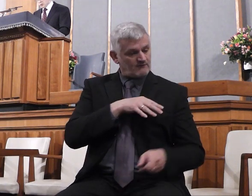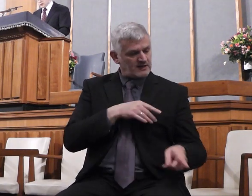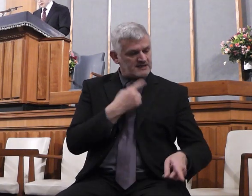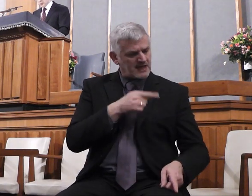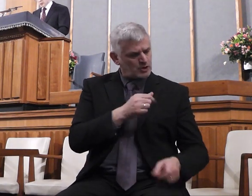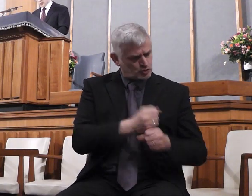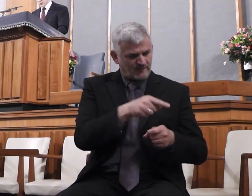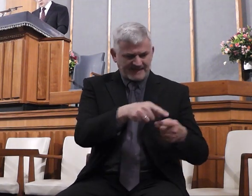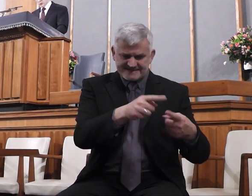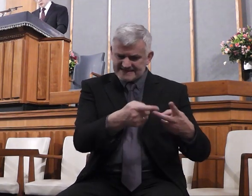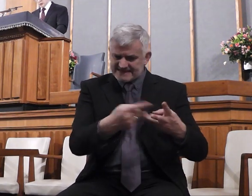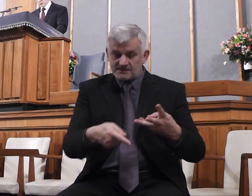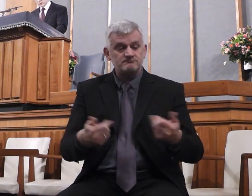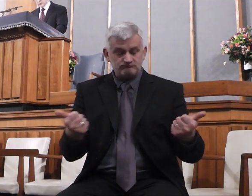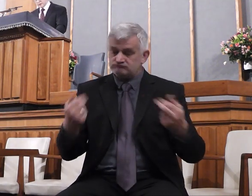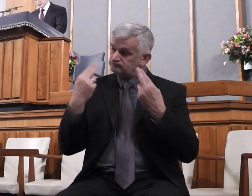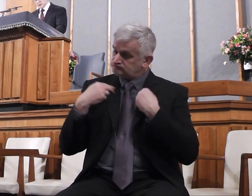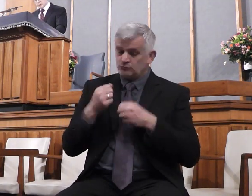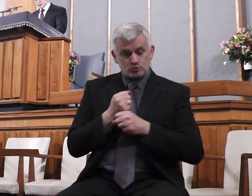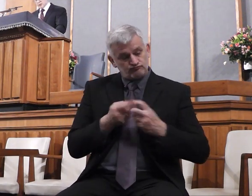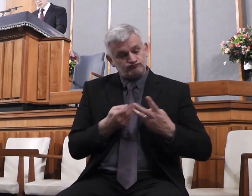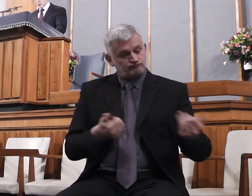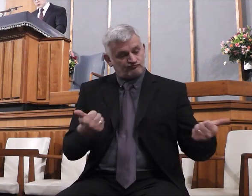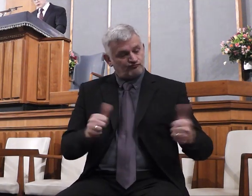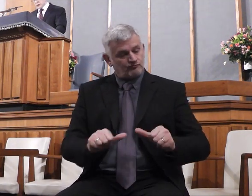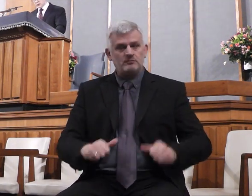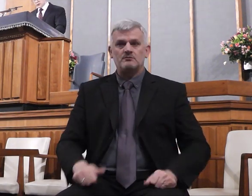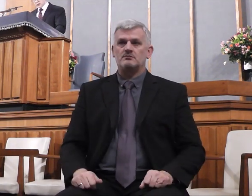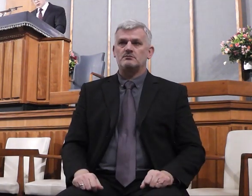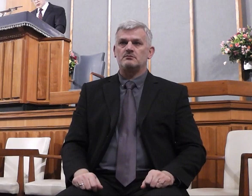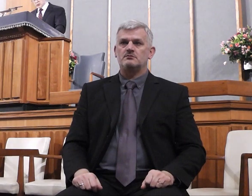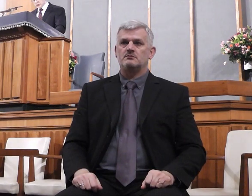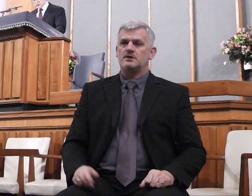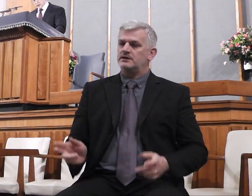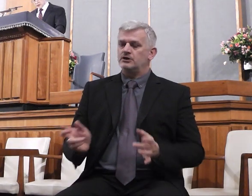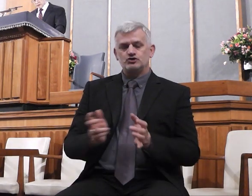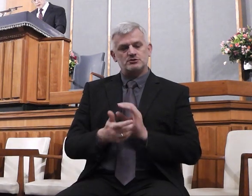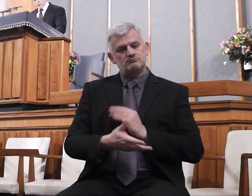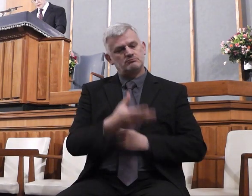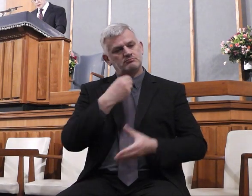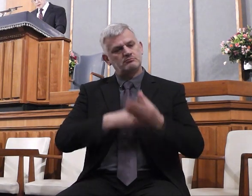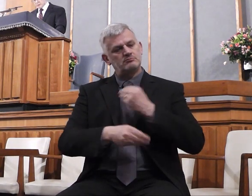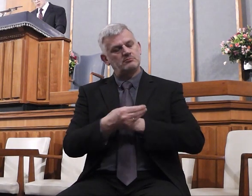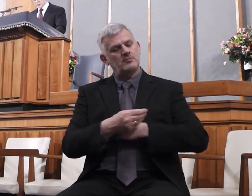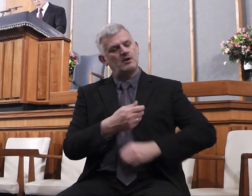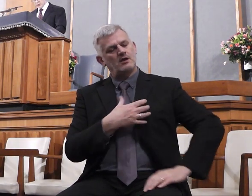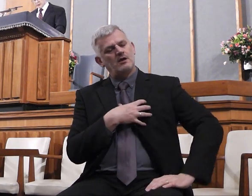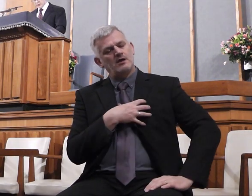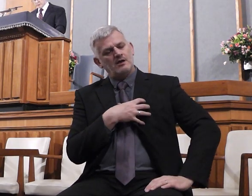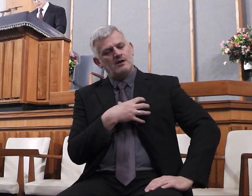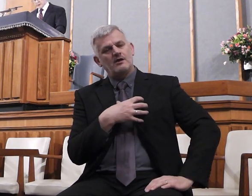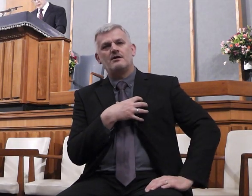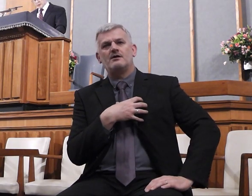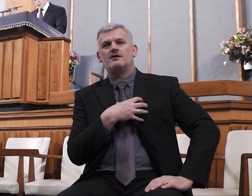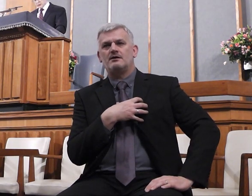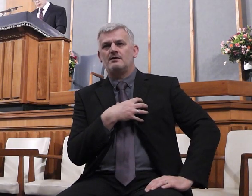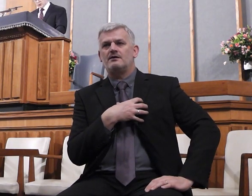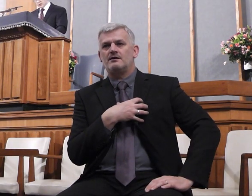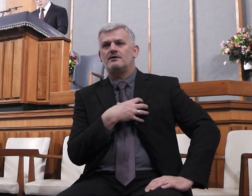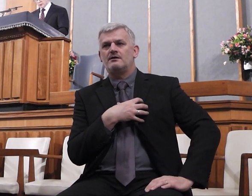this, and he doeth it. When Jesus heard these things, he marveled at him, and turned him